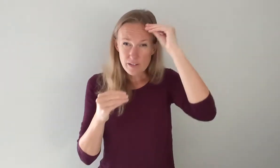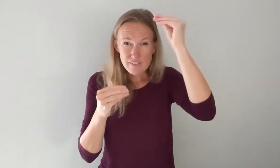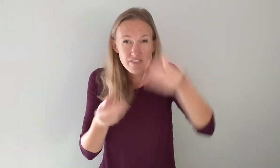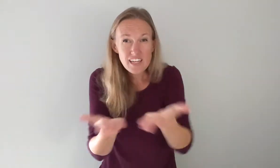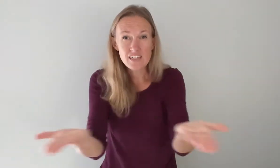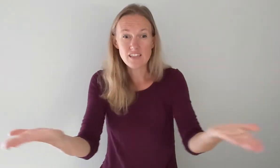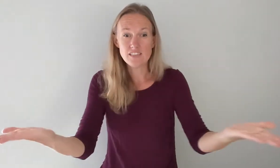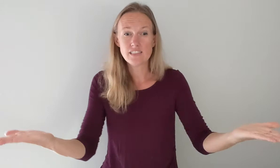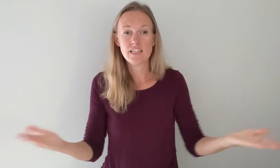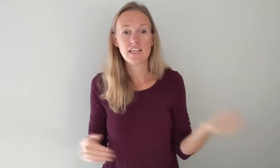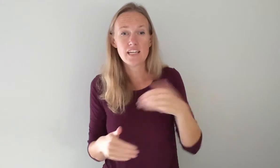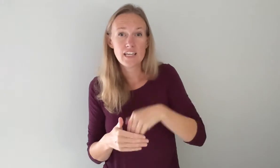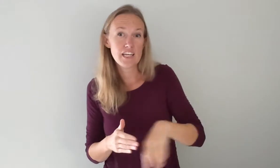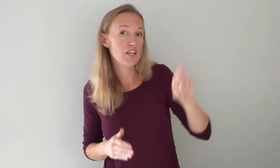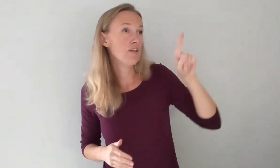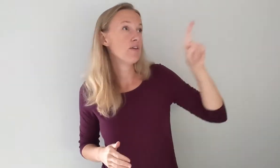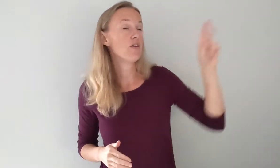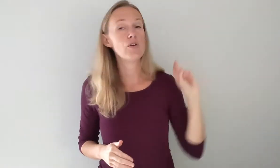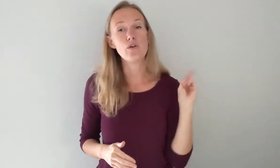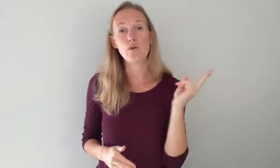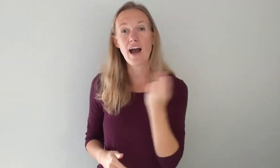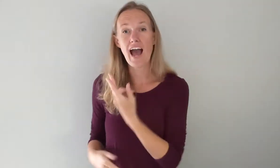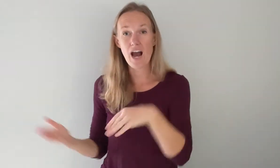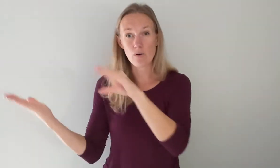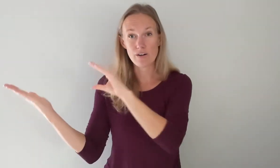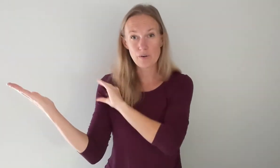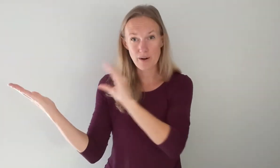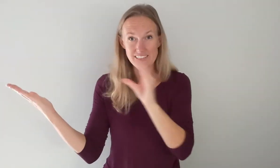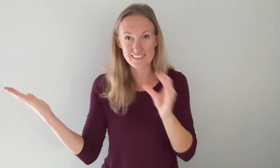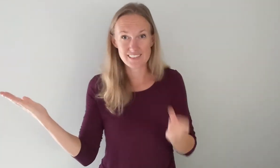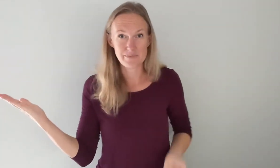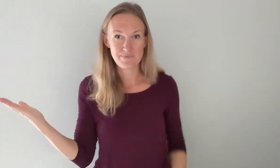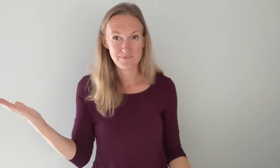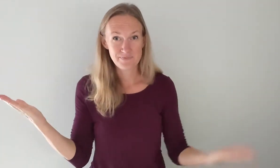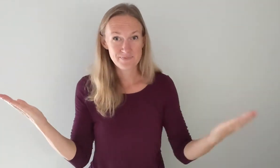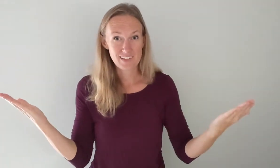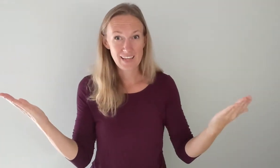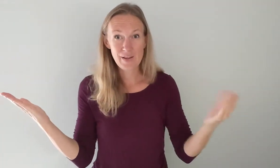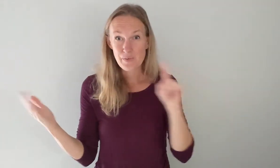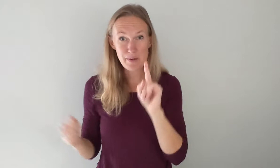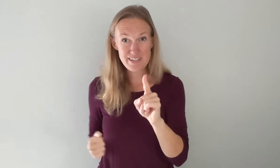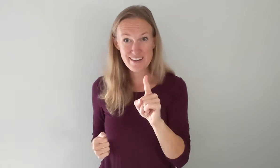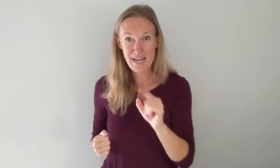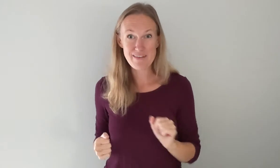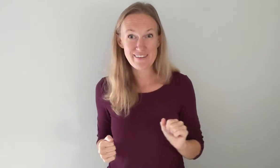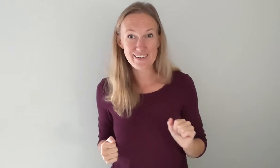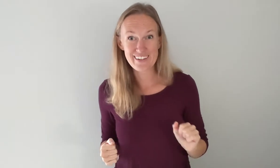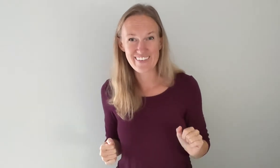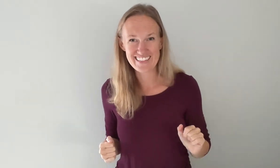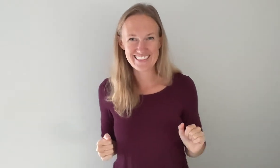revealed. Now Now In you. Our Christ. Hey. One more time. then we're going to go on to